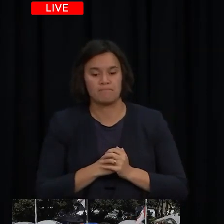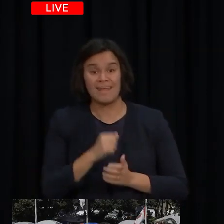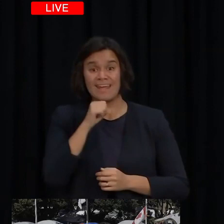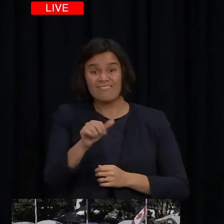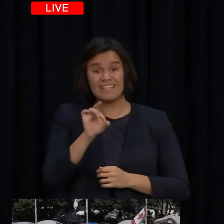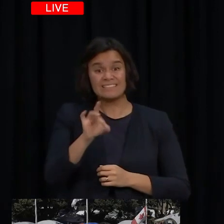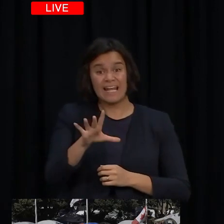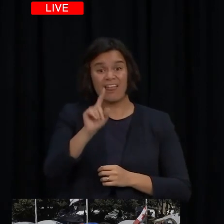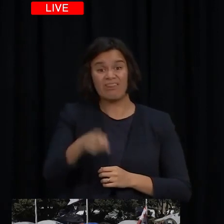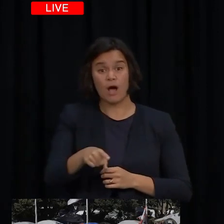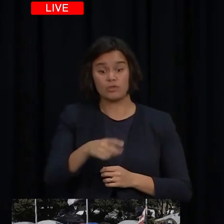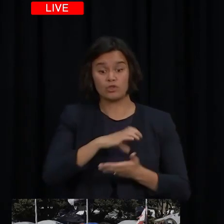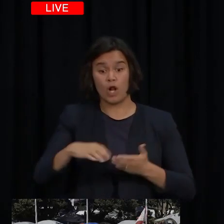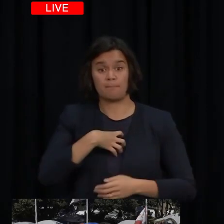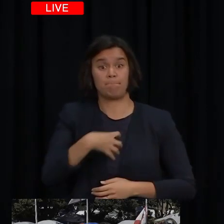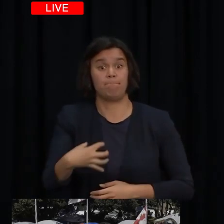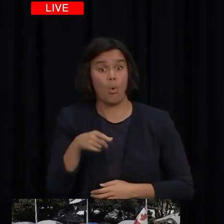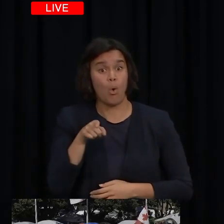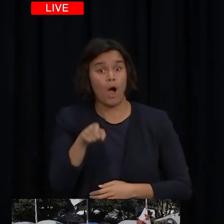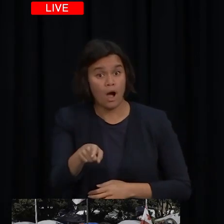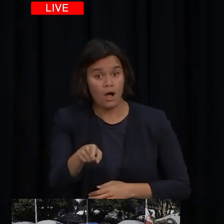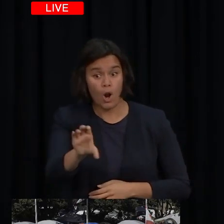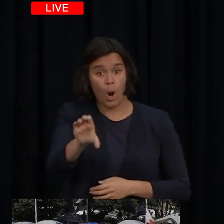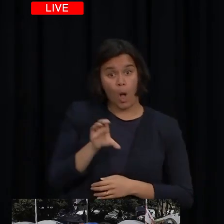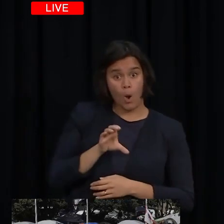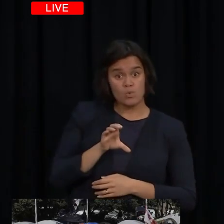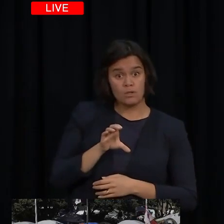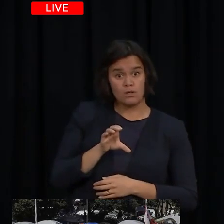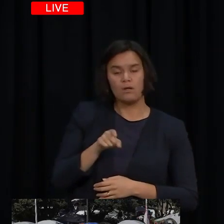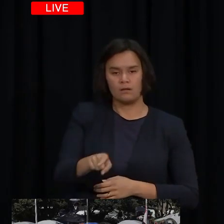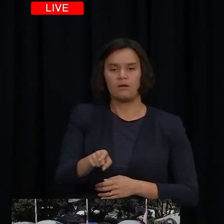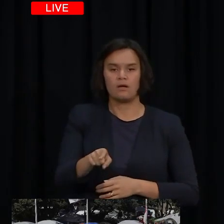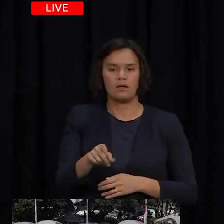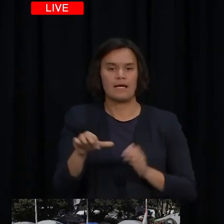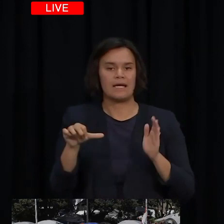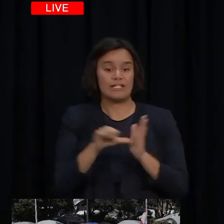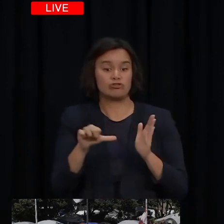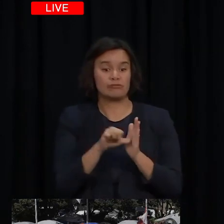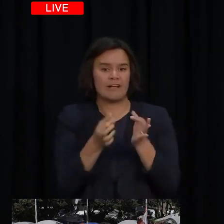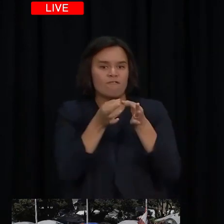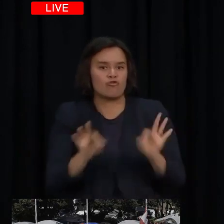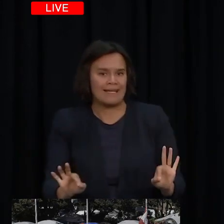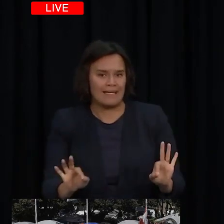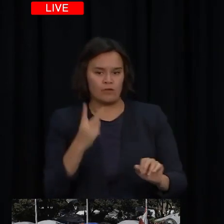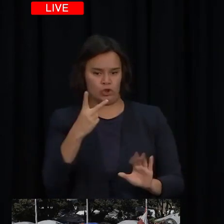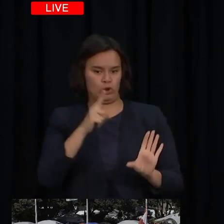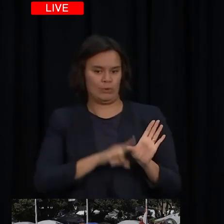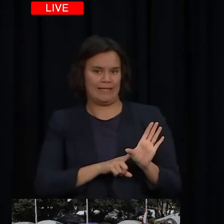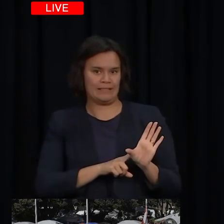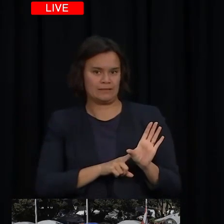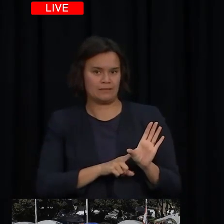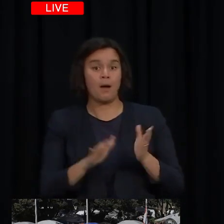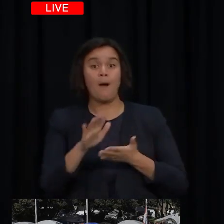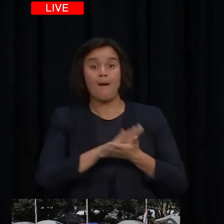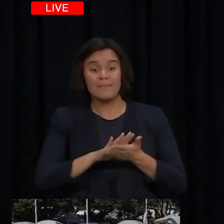interest from all borrowers who have or will take out a loan under the scheme. This change will mean that interest will only start accruing at the beginning